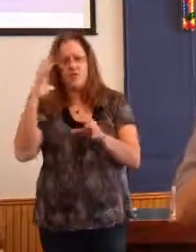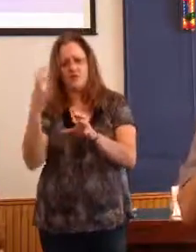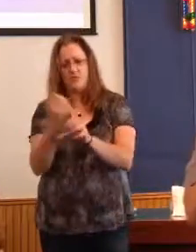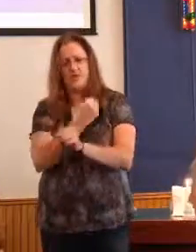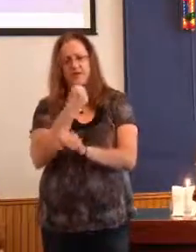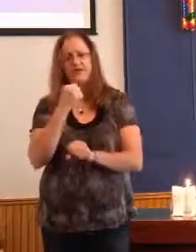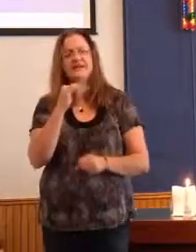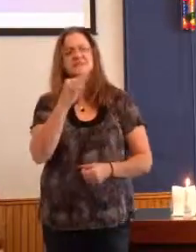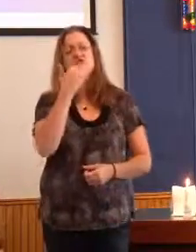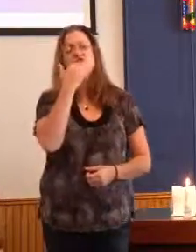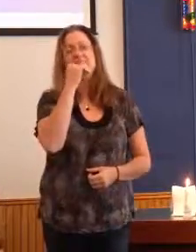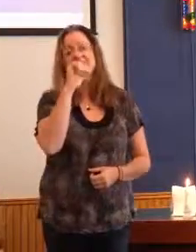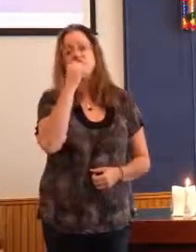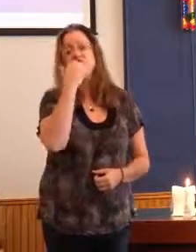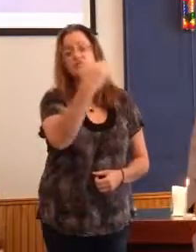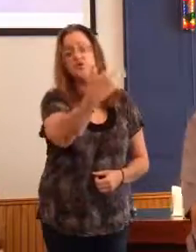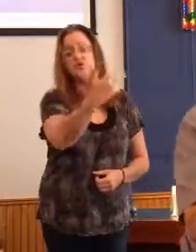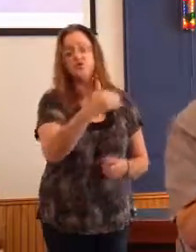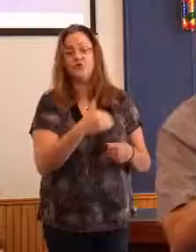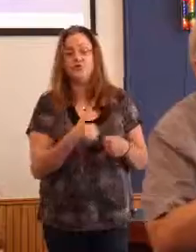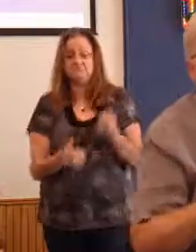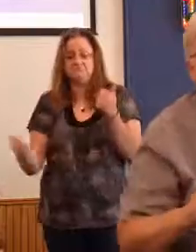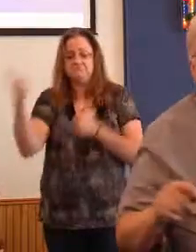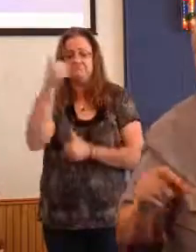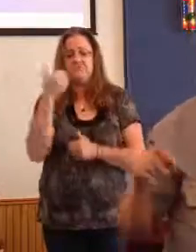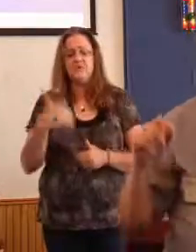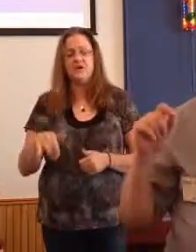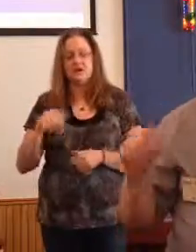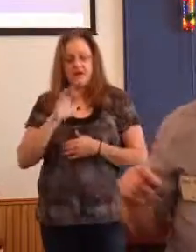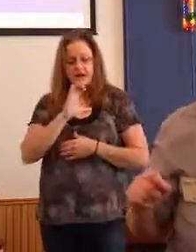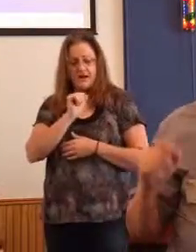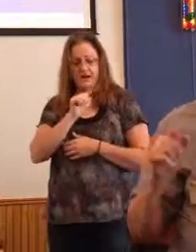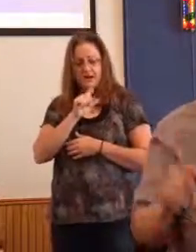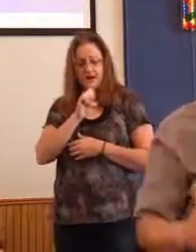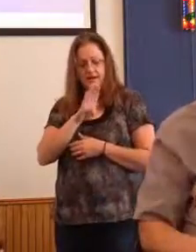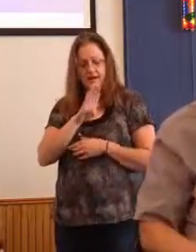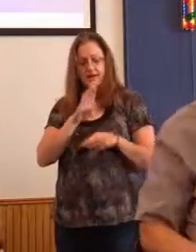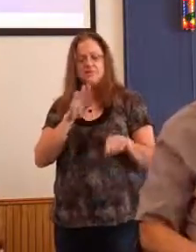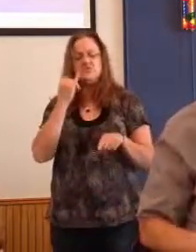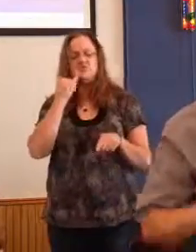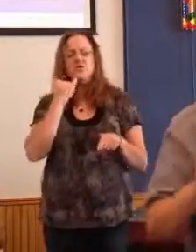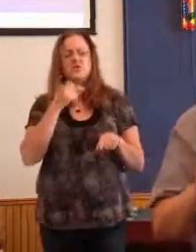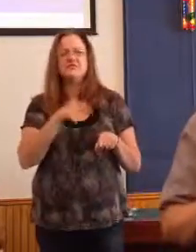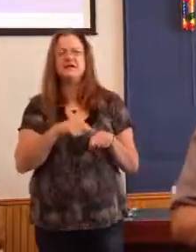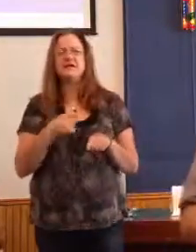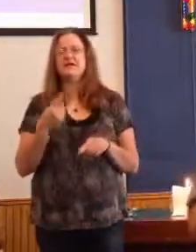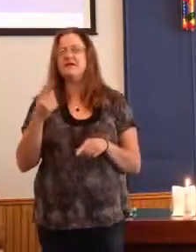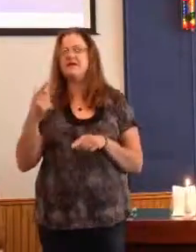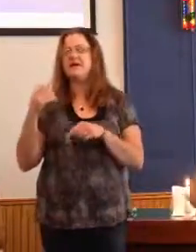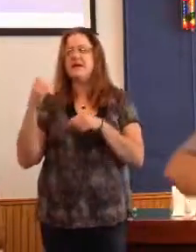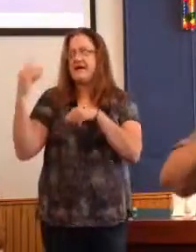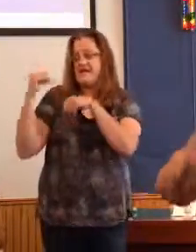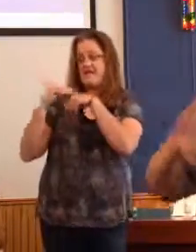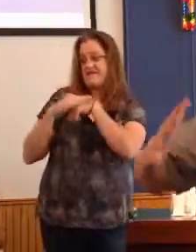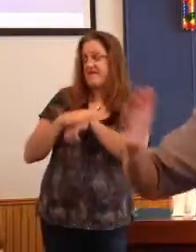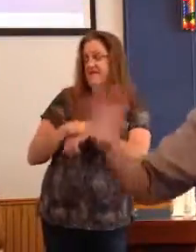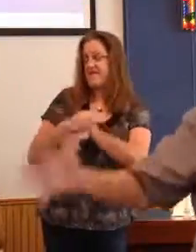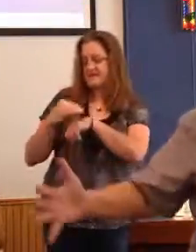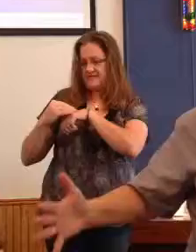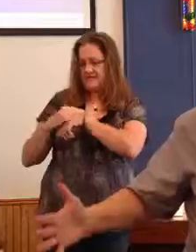We don't know if Caleb would have advised attack if the opposition was very, very strong.